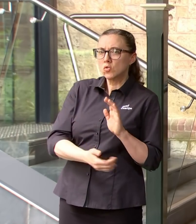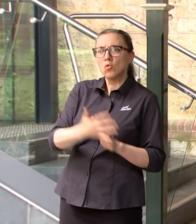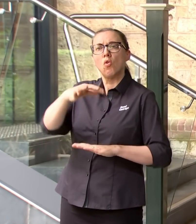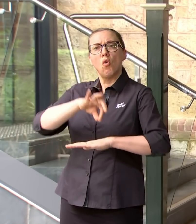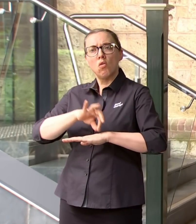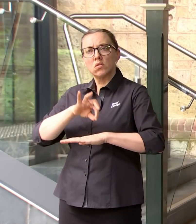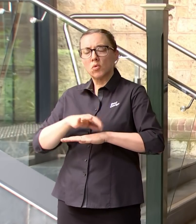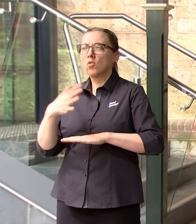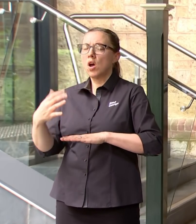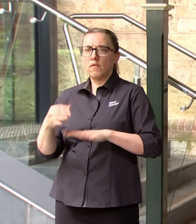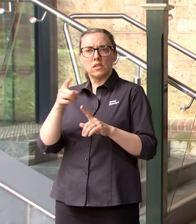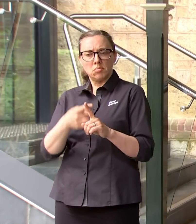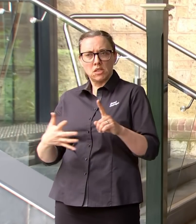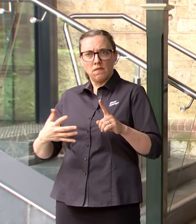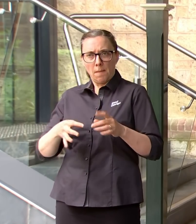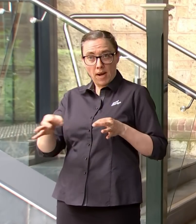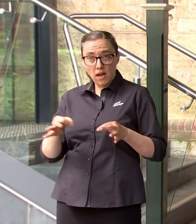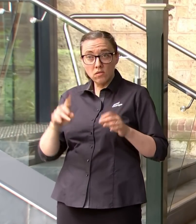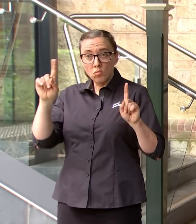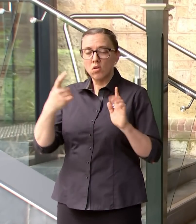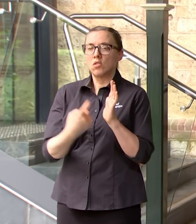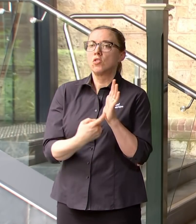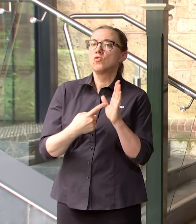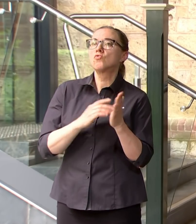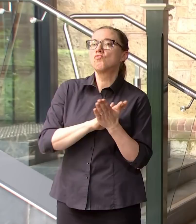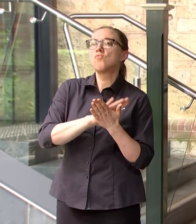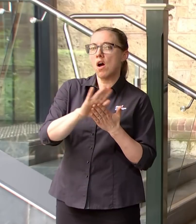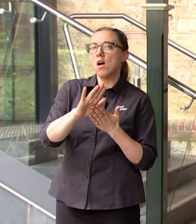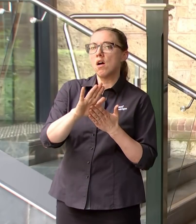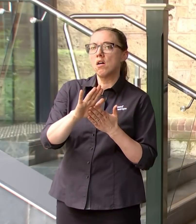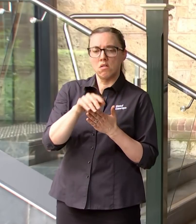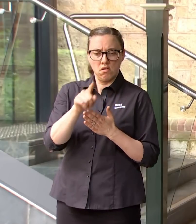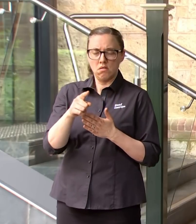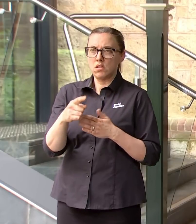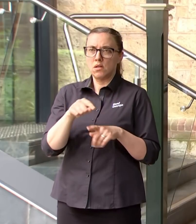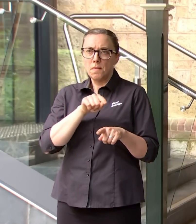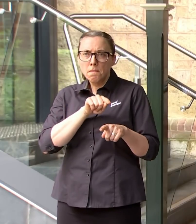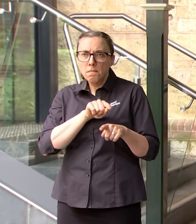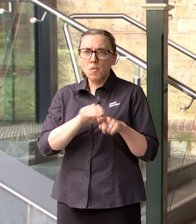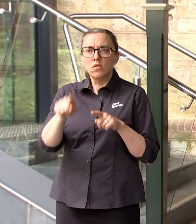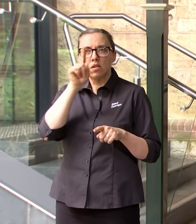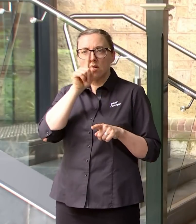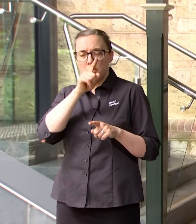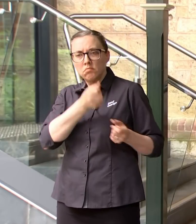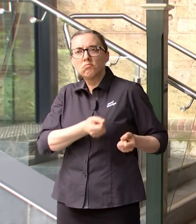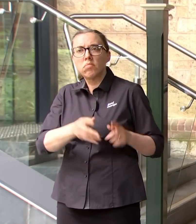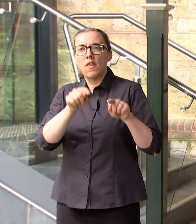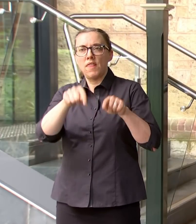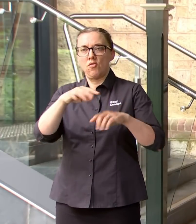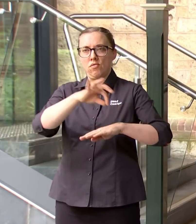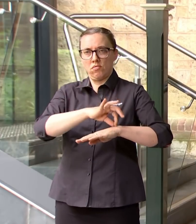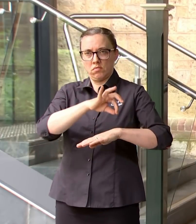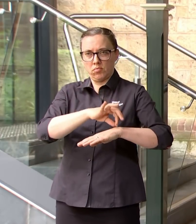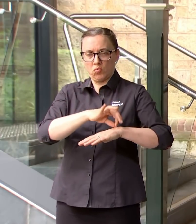the moment. We're using the Royal Adelaide Hospital as if you like the workhorse of our hospitalisation capacity.